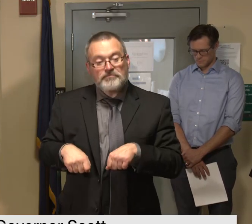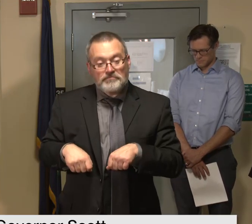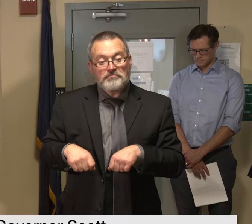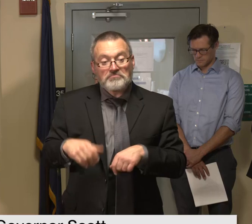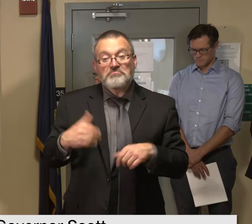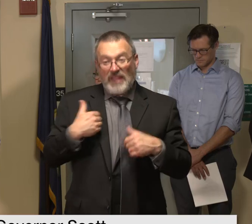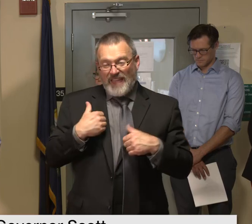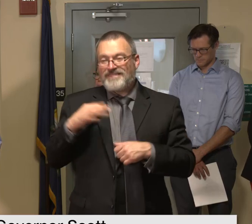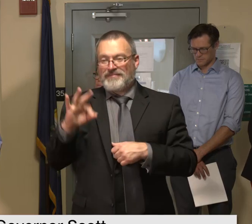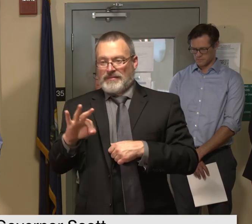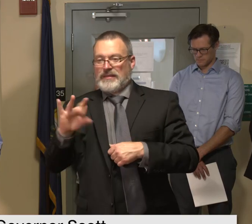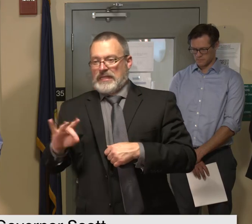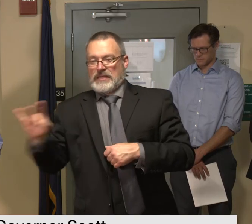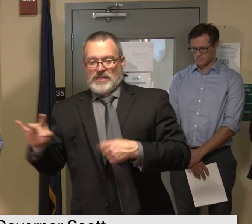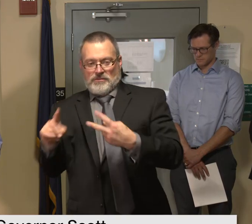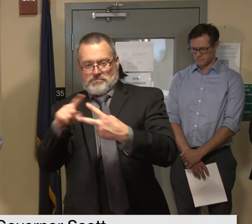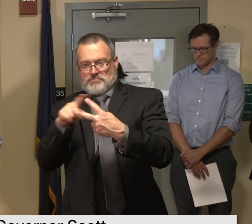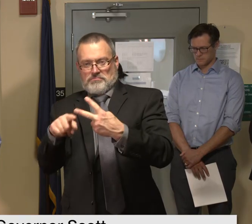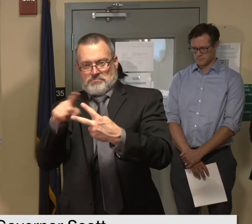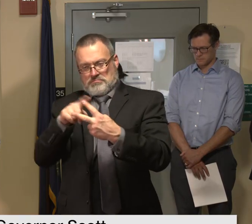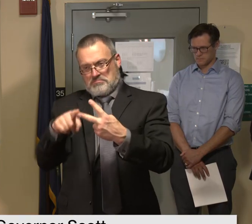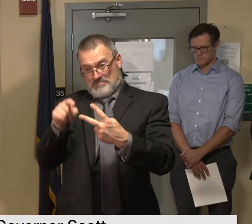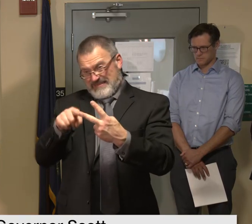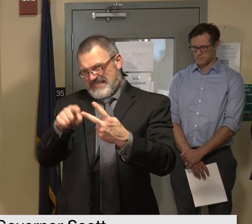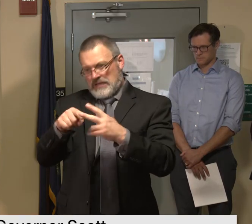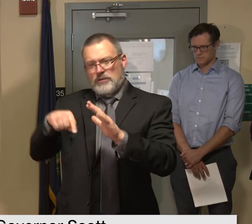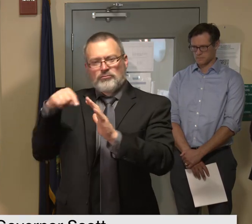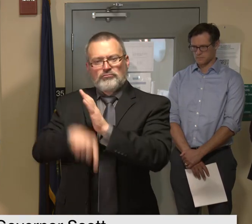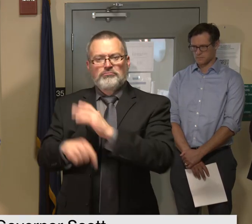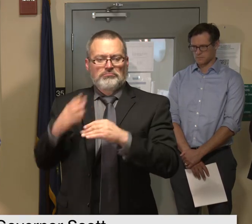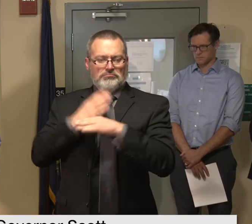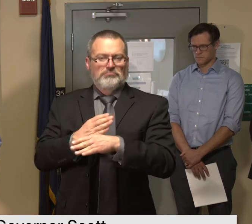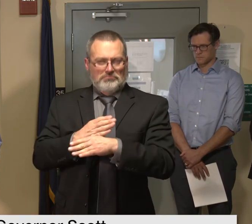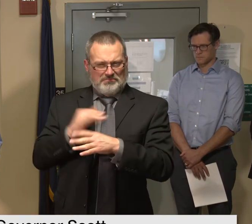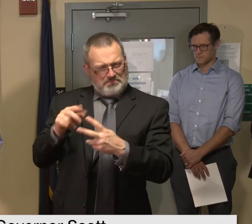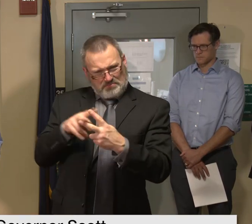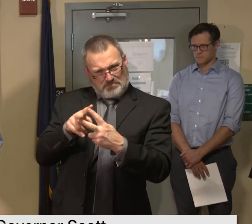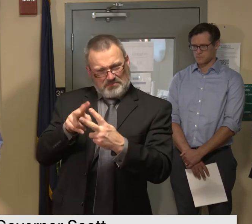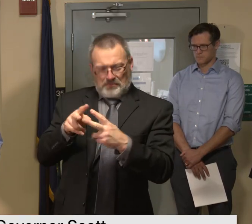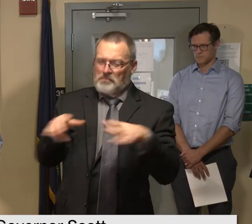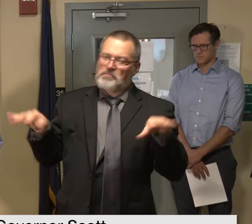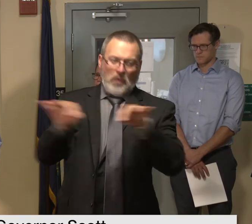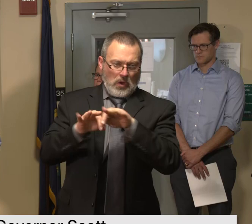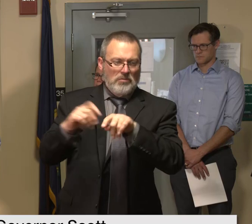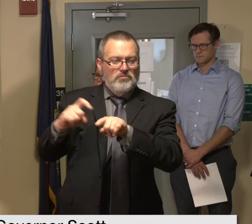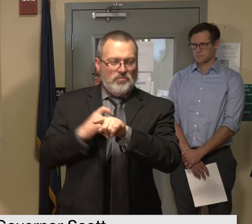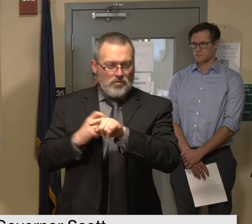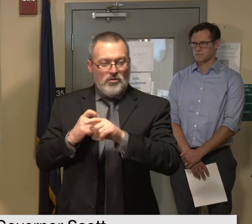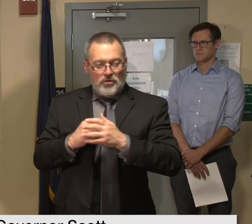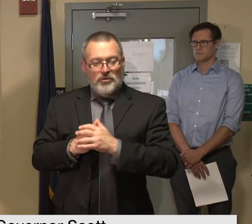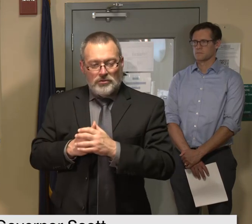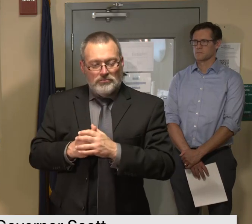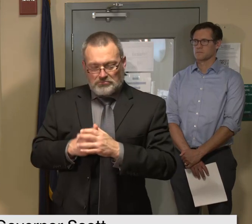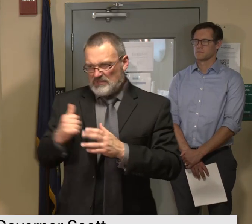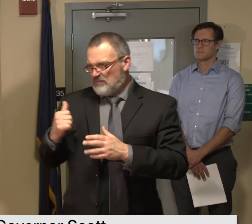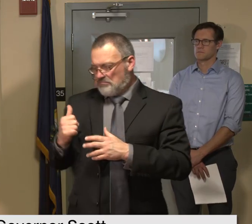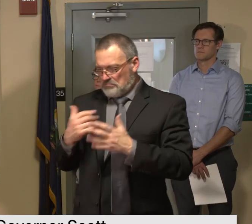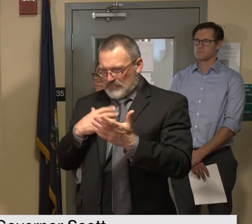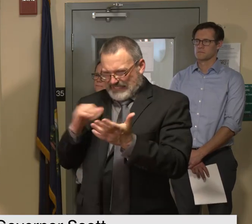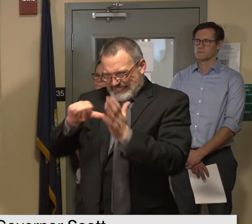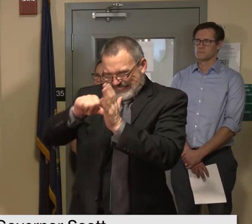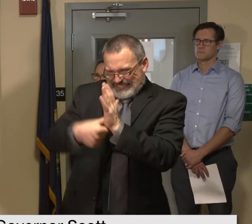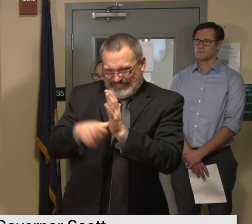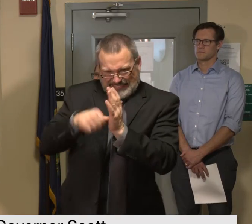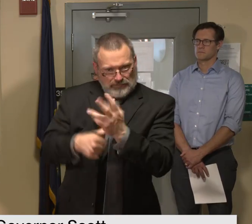suicide and crisis lifeline as commissioner haas reminded everyone yesterday as we all